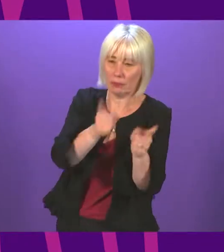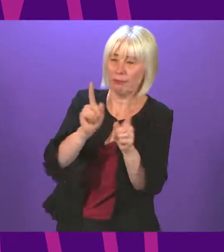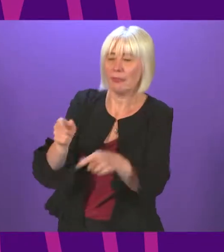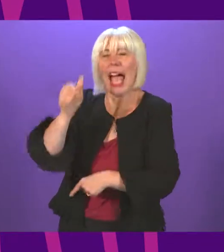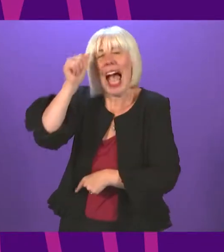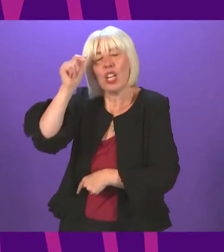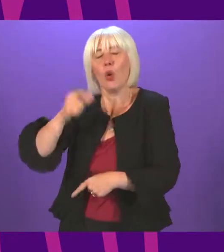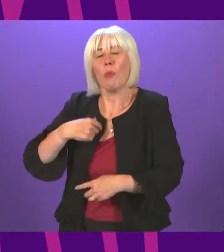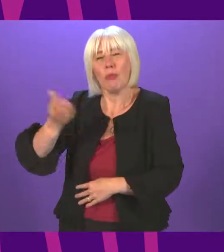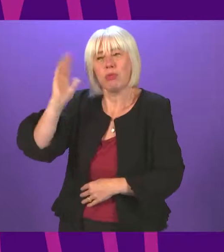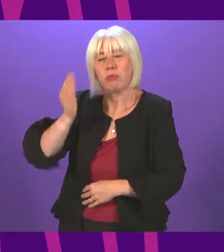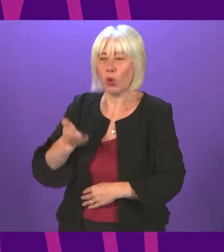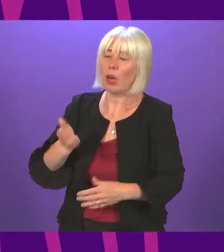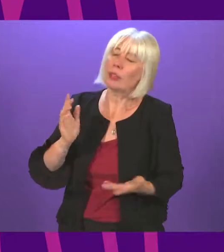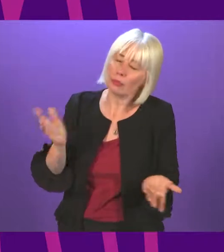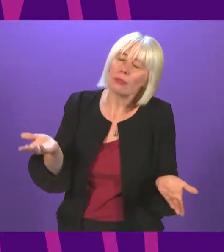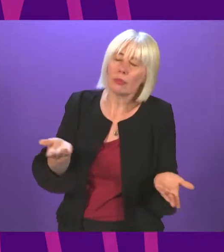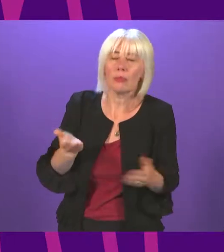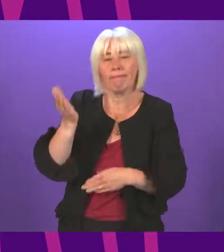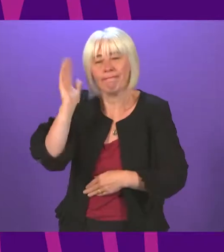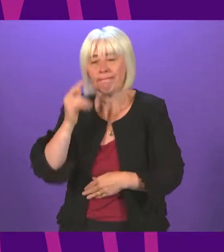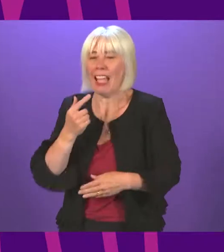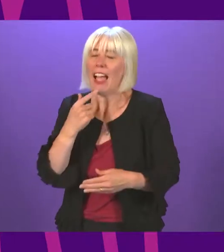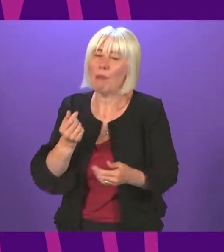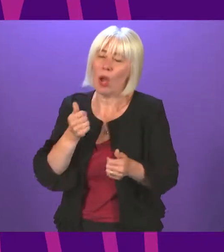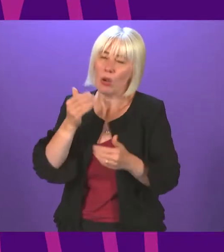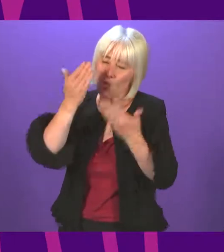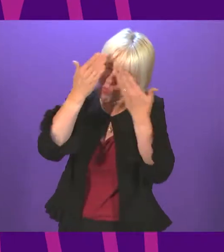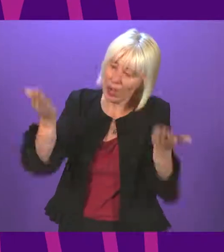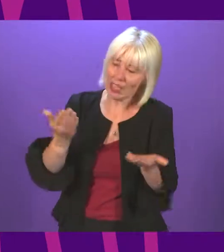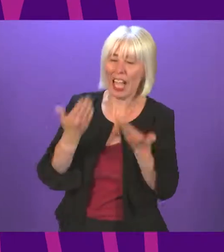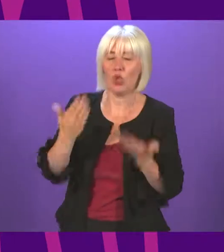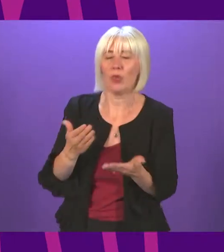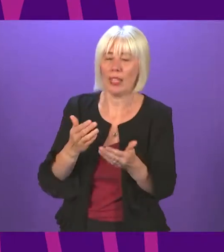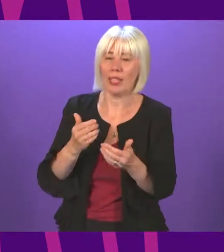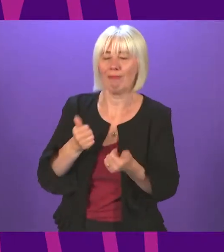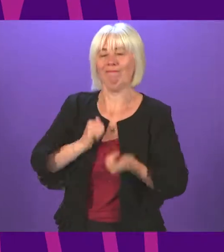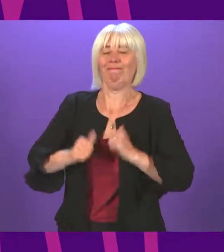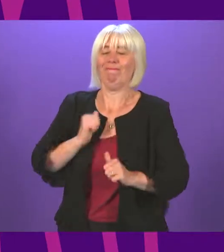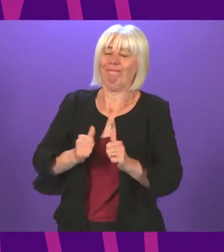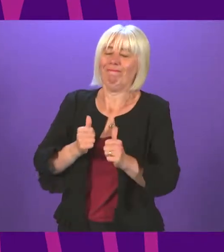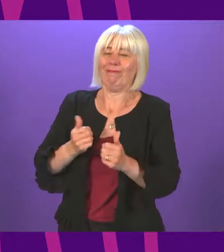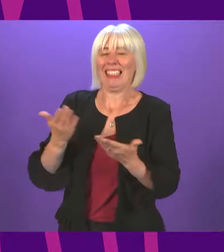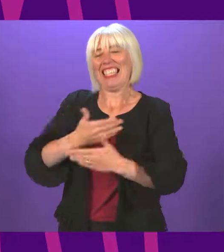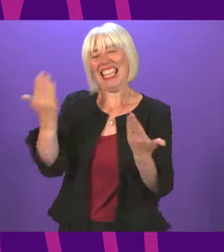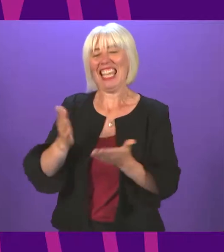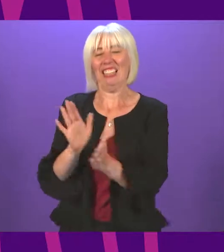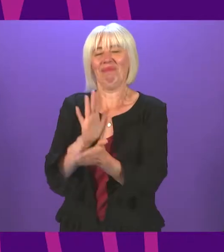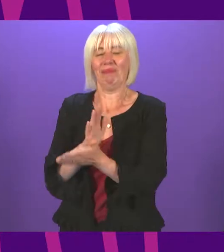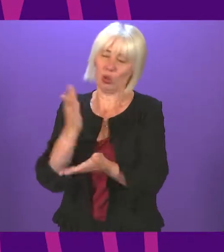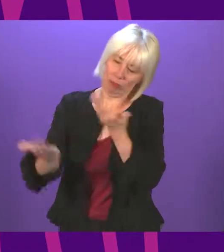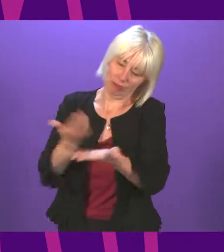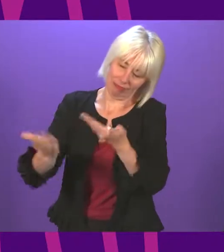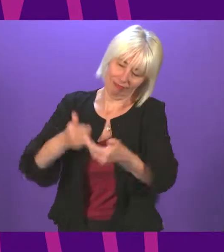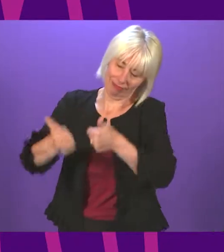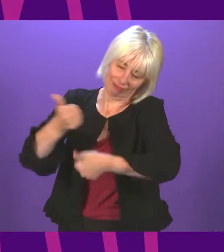opposition of my party, I do recognise that this is a big day for them. I wish them success in their new roles. Presiding officer, 100